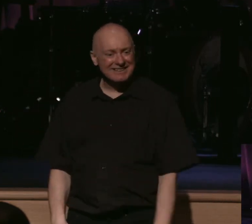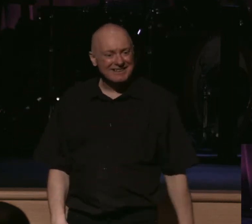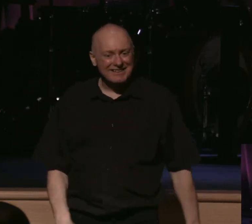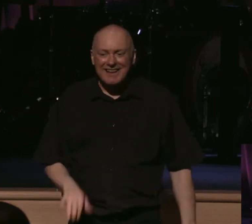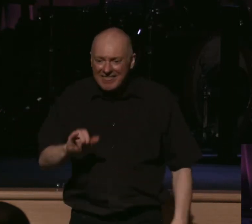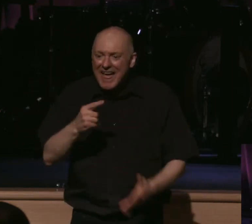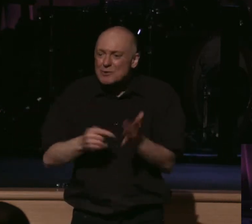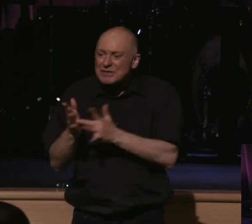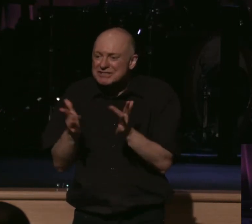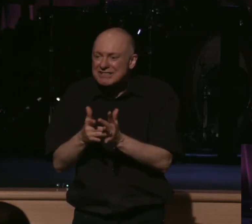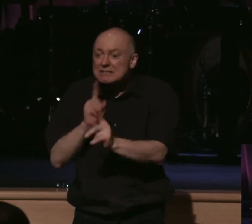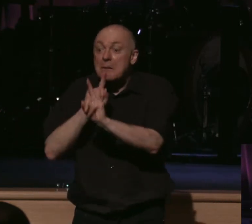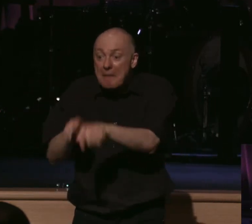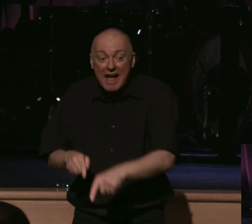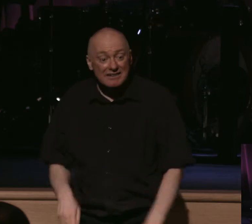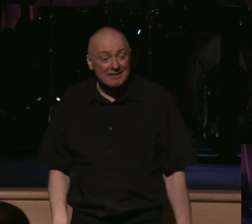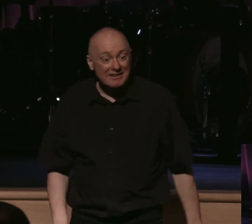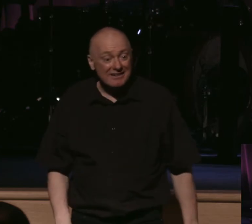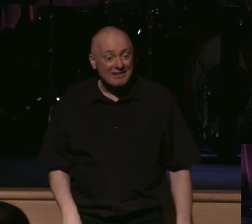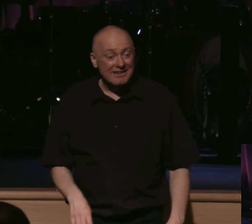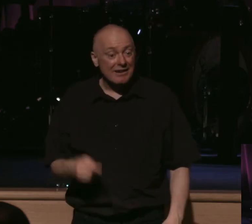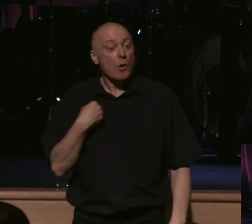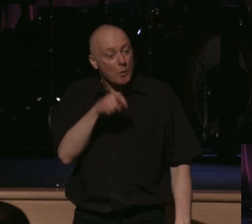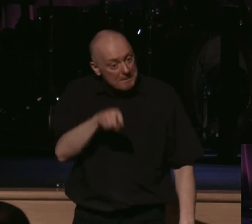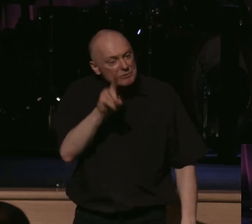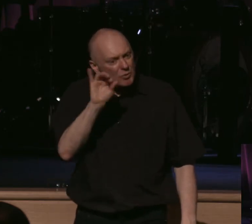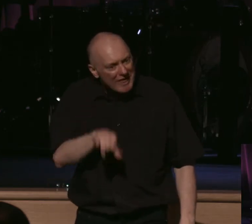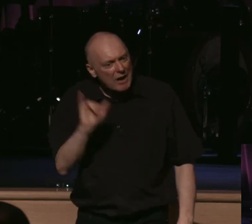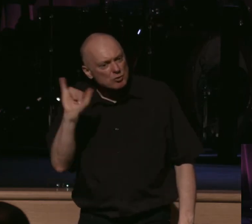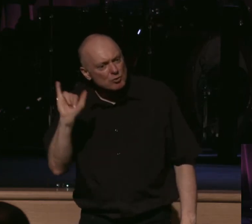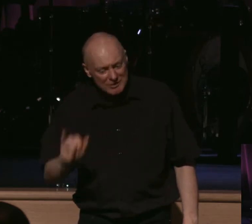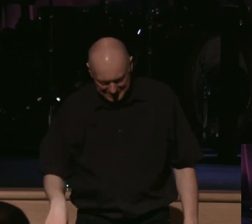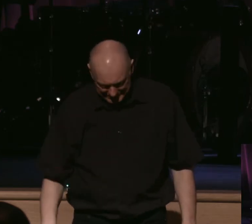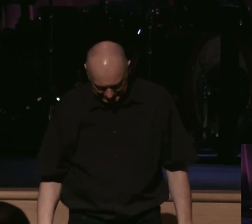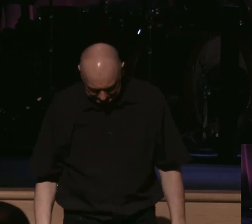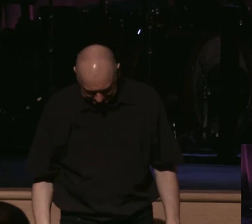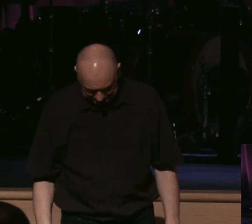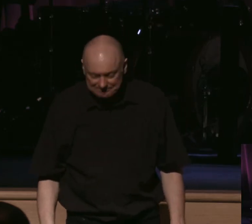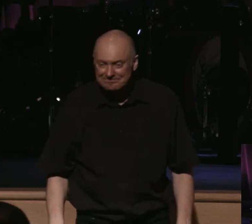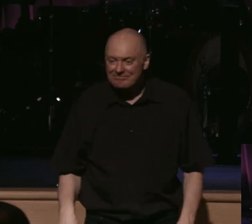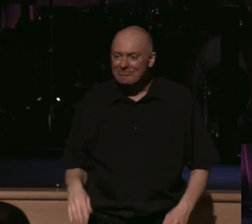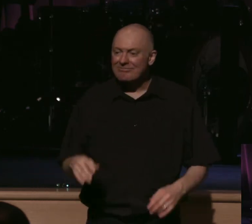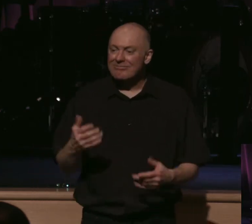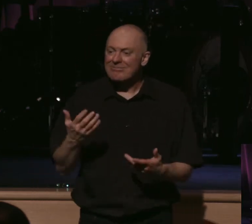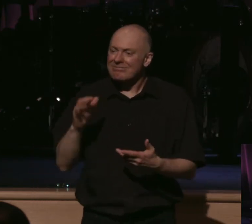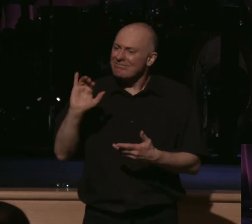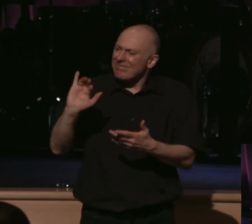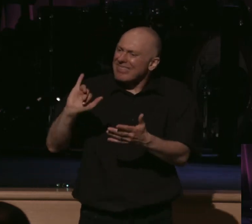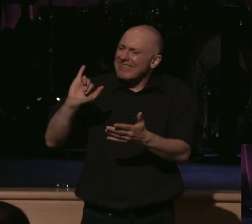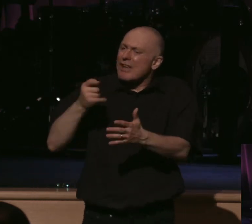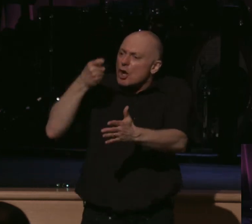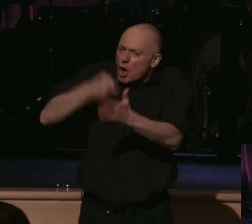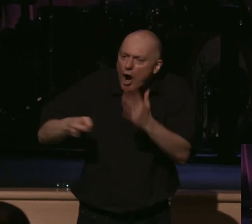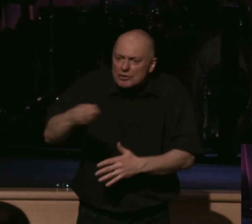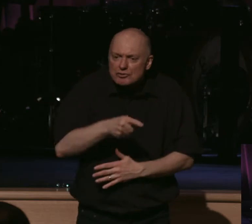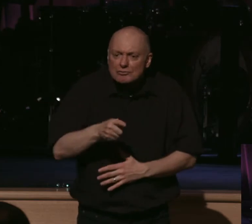That's what Jesus is commending. That's what we are called to do as well. You see, that's when cost, it's not trying harder.